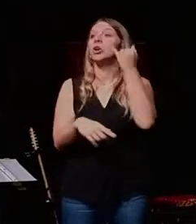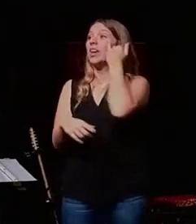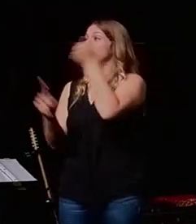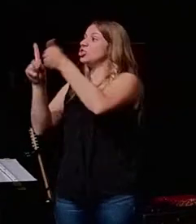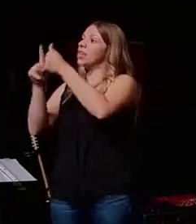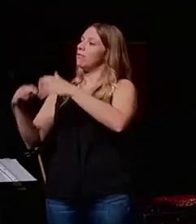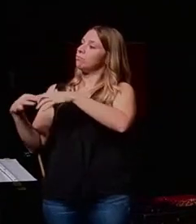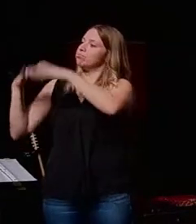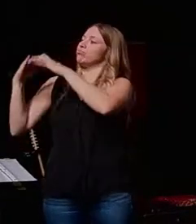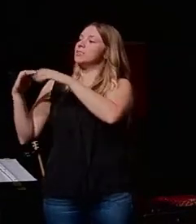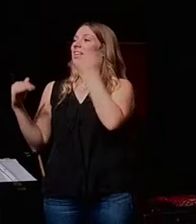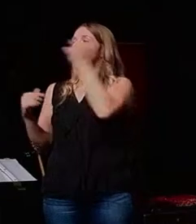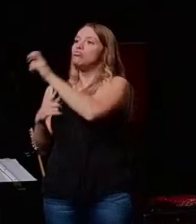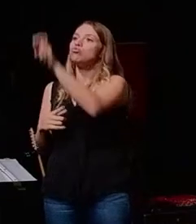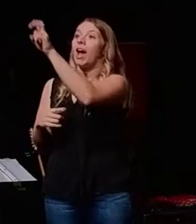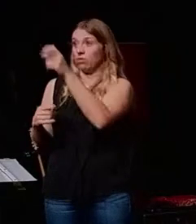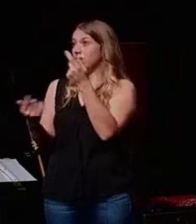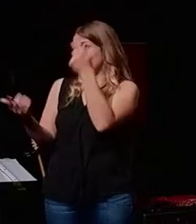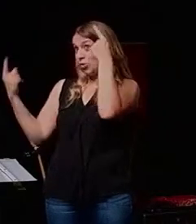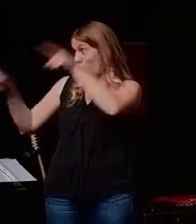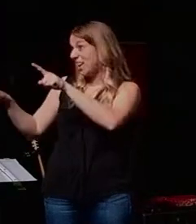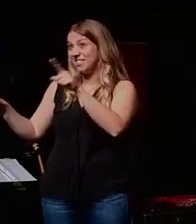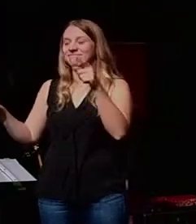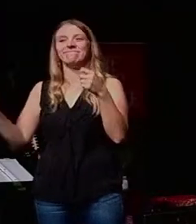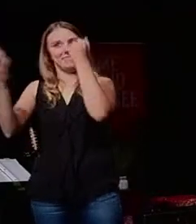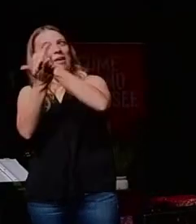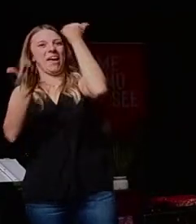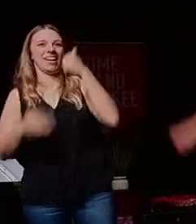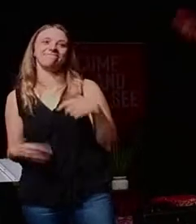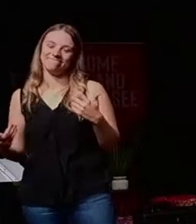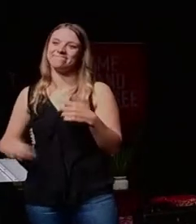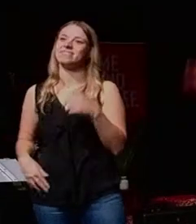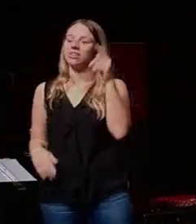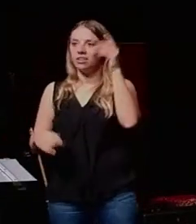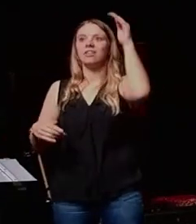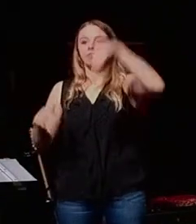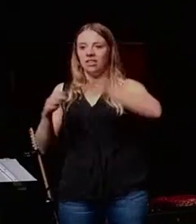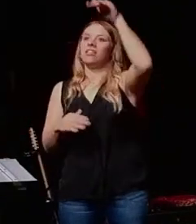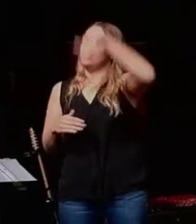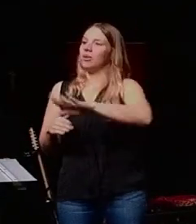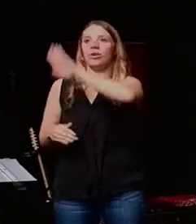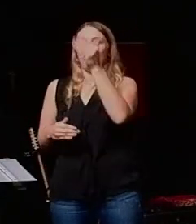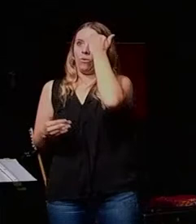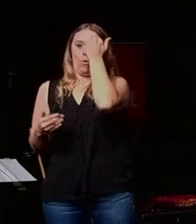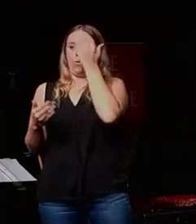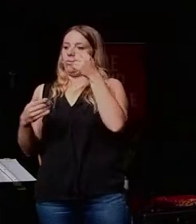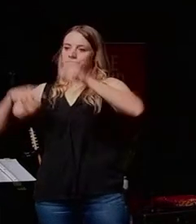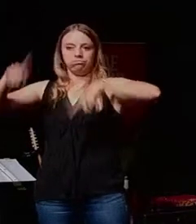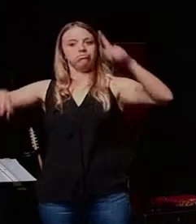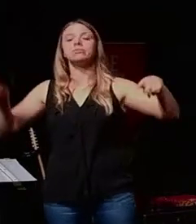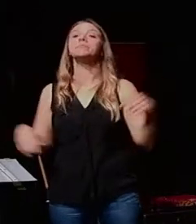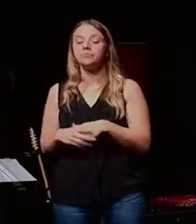get an amen that that's the entrepreneurial journey? Yes, indeed. It's up and down and up and down. So,